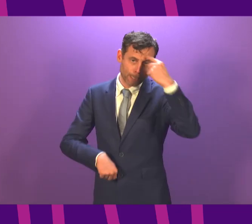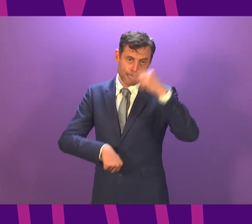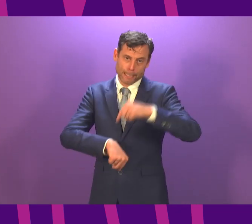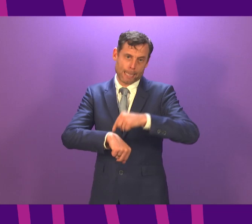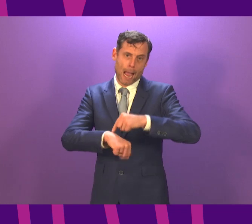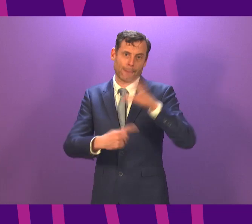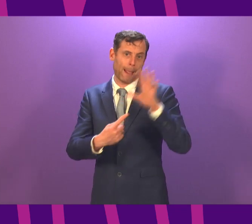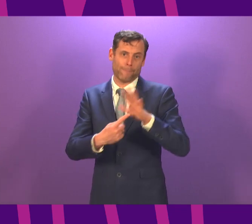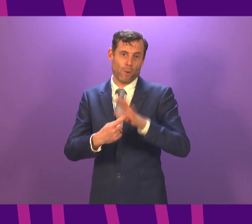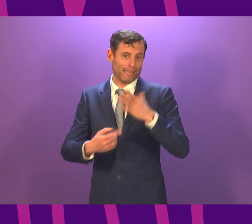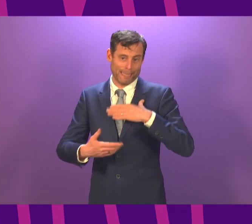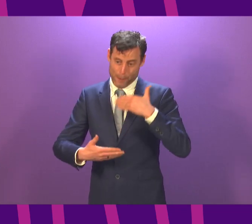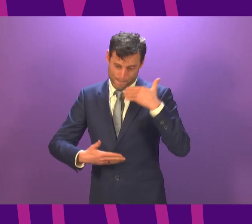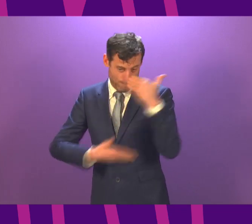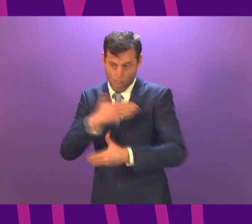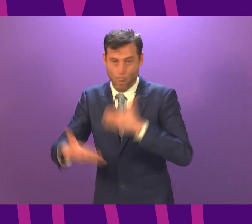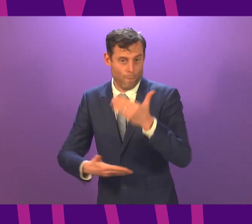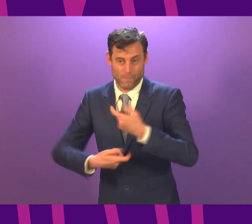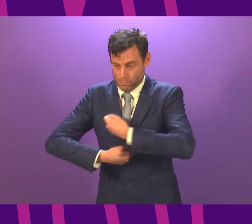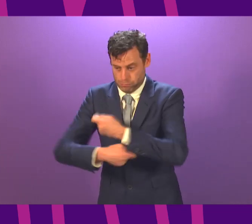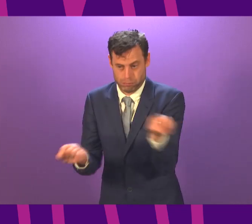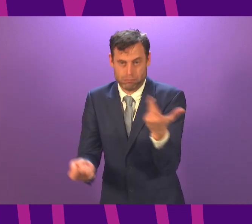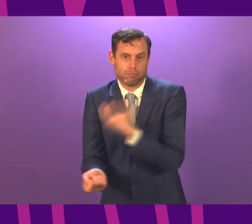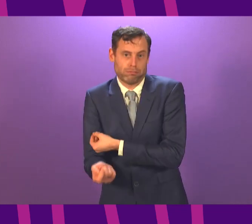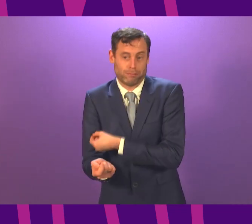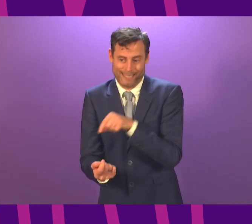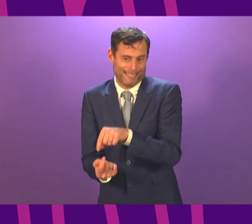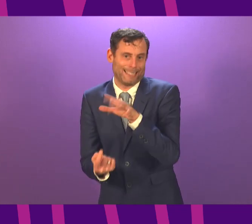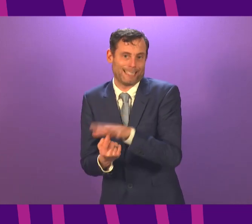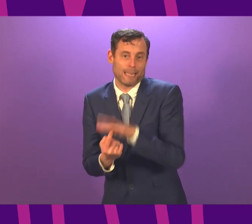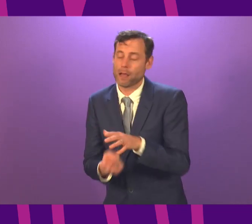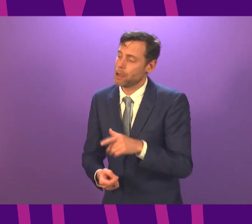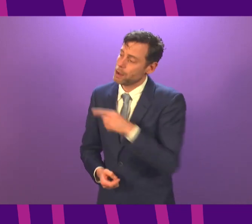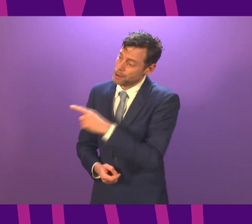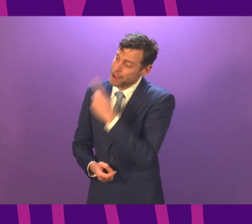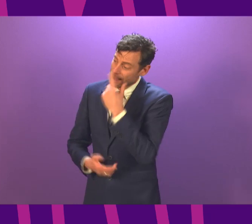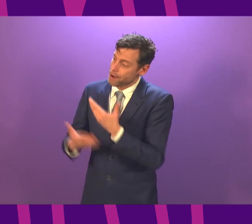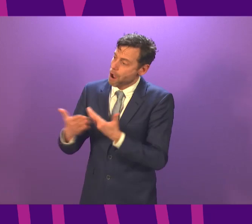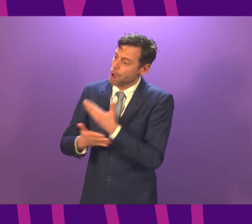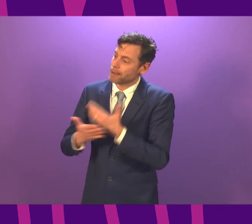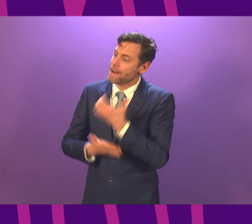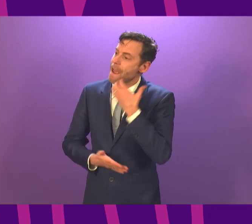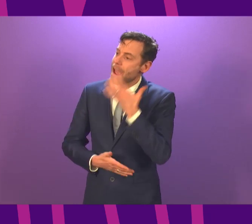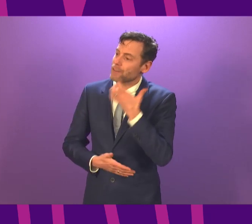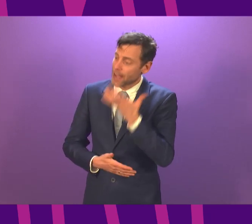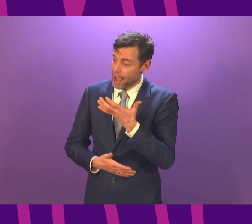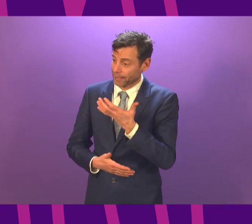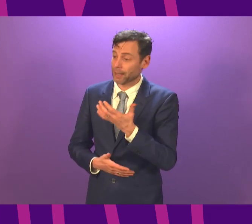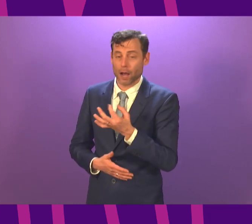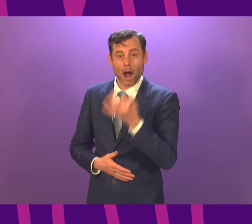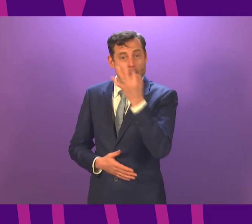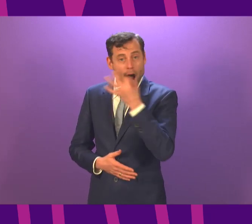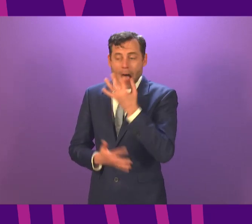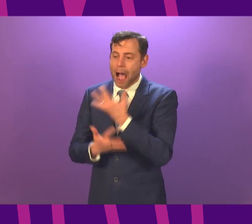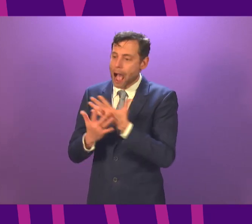must be a top priority. So can I ask the First Minister if we can provide daily reports on COVID-19 cases, can we not